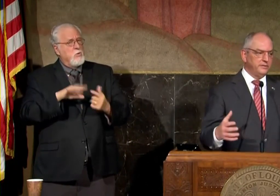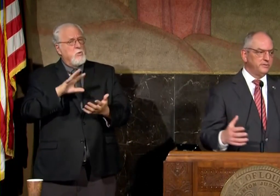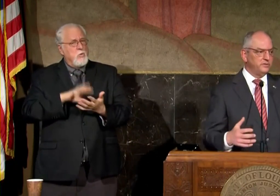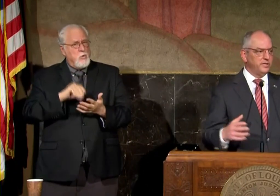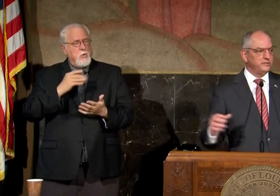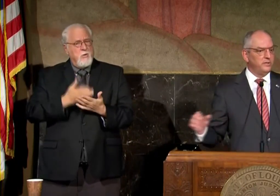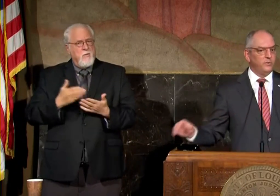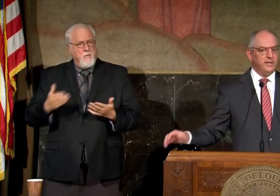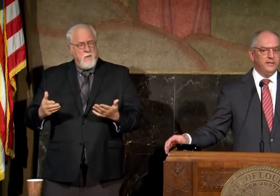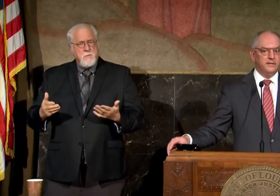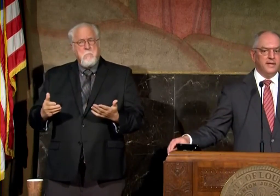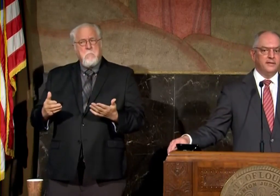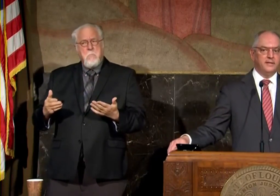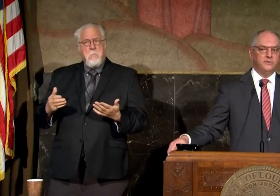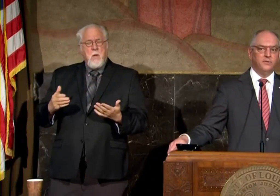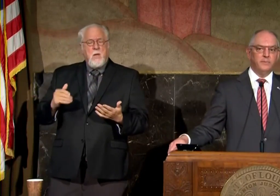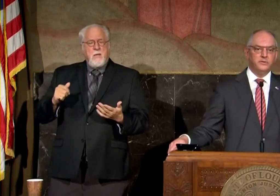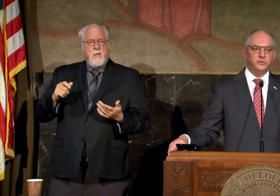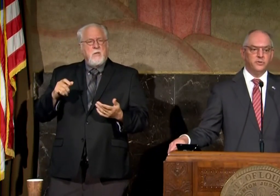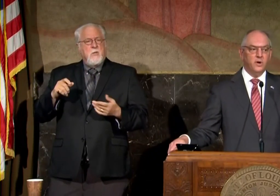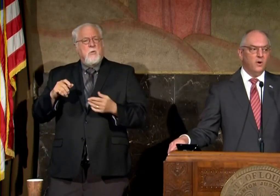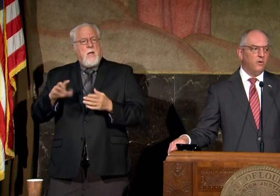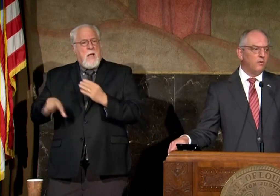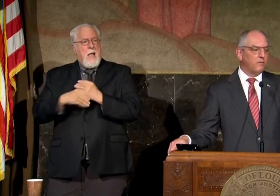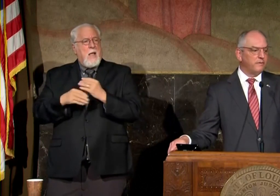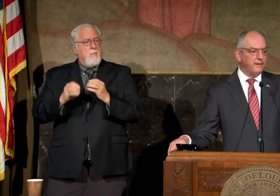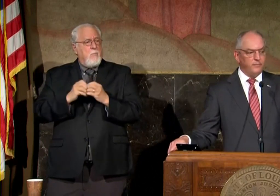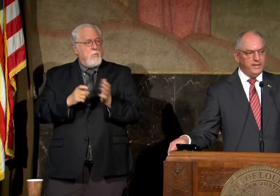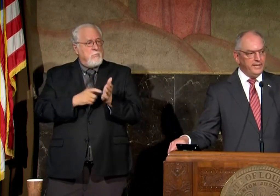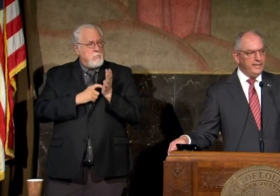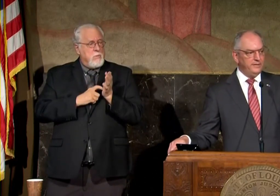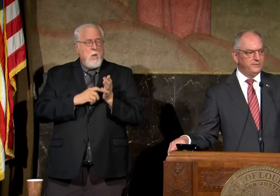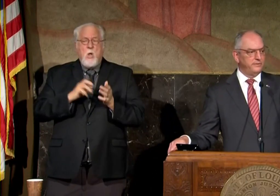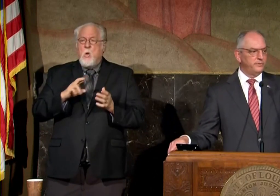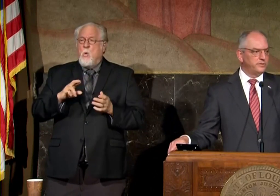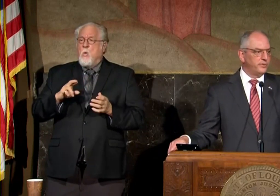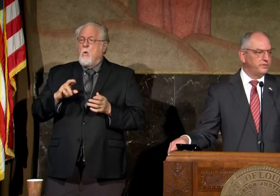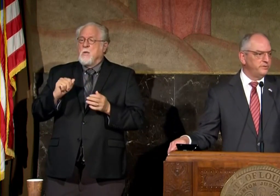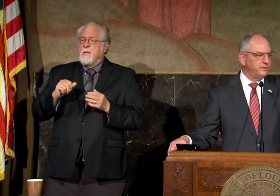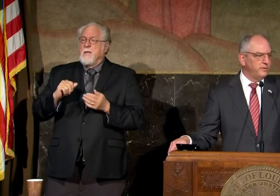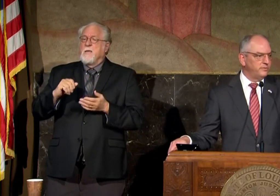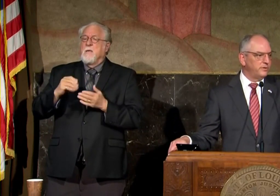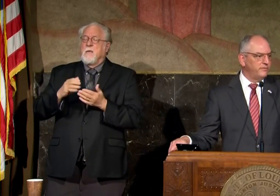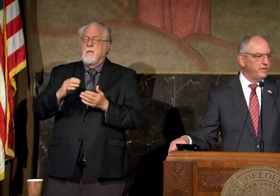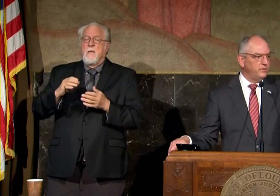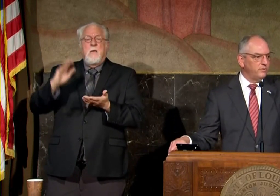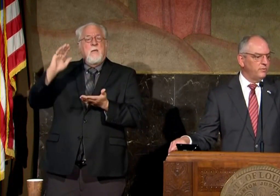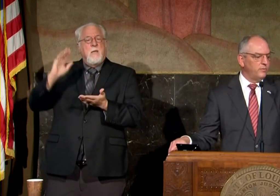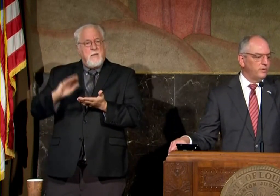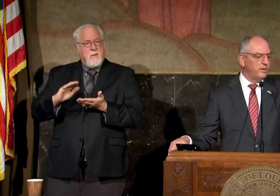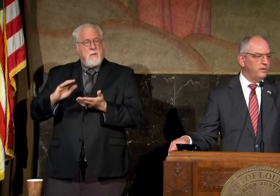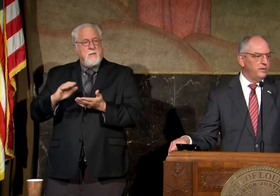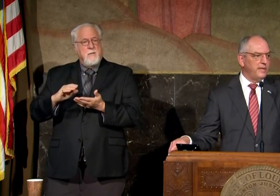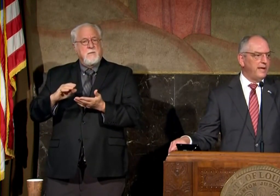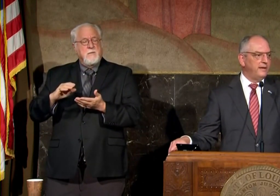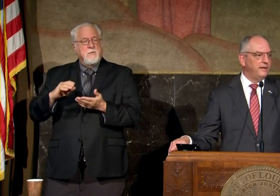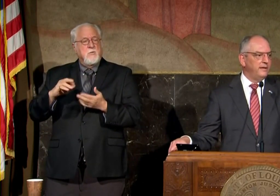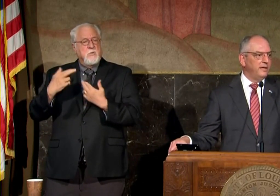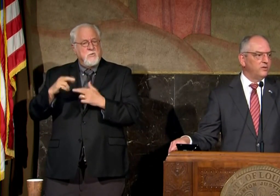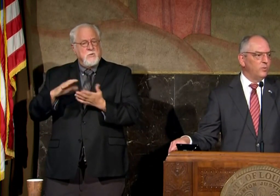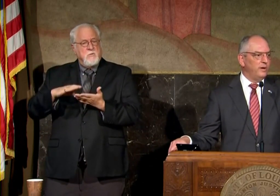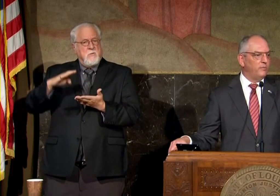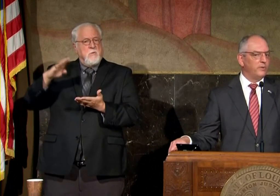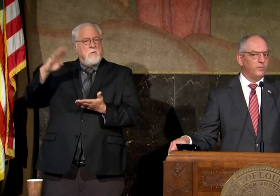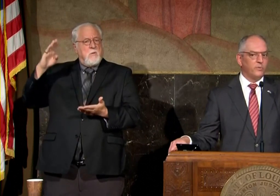things that suggest that we need to take additional measures or that we can ease restrictions on certain venues we're going to do that